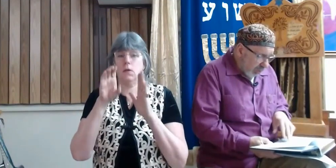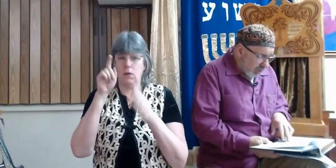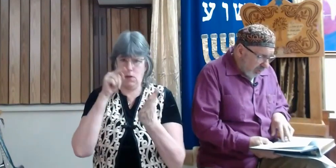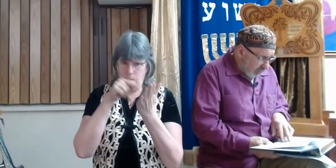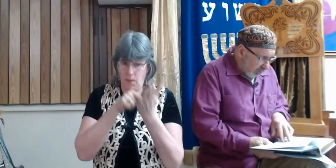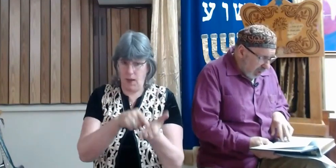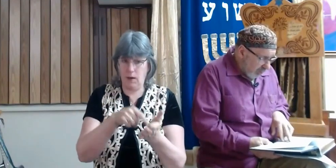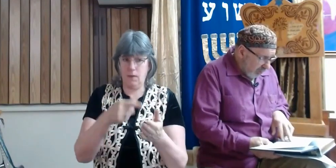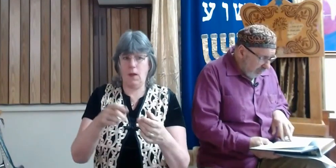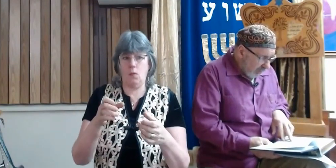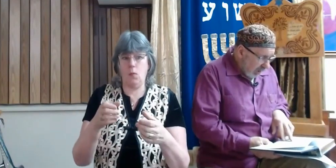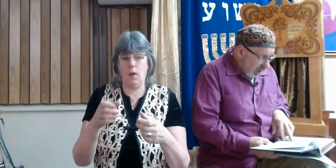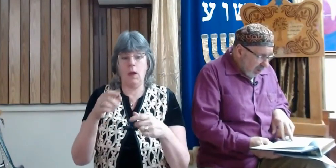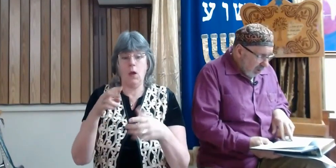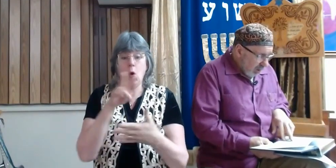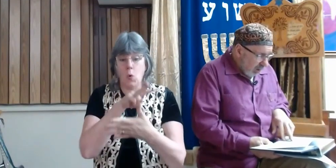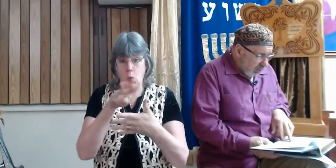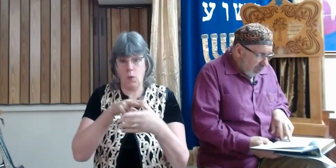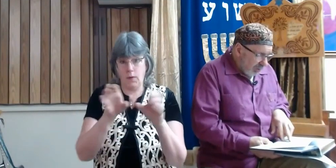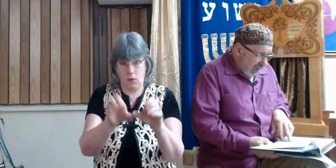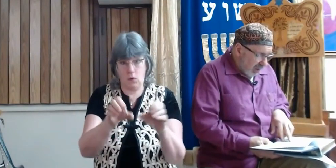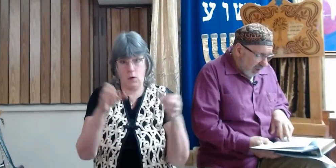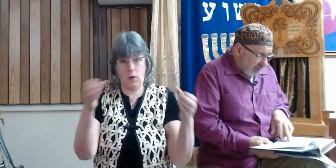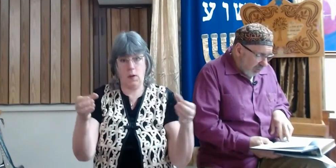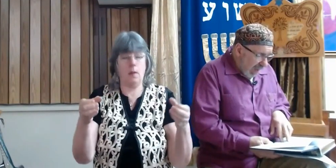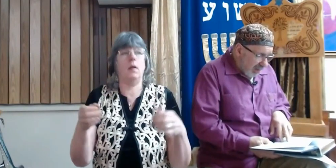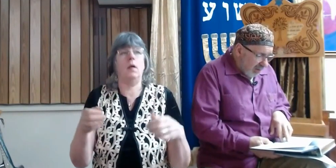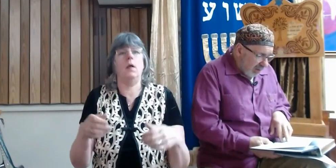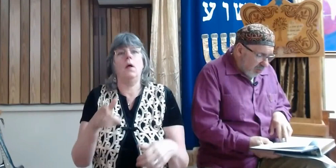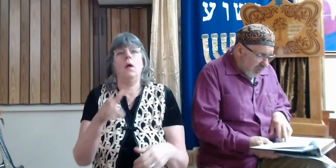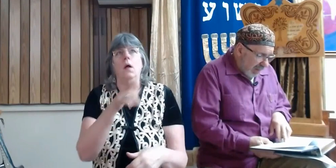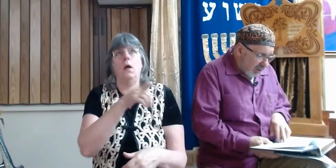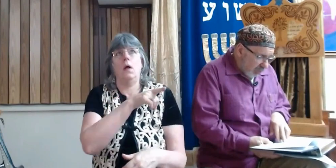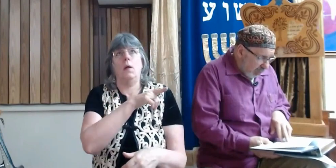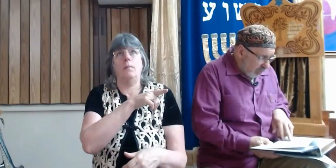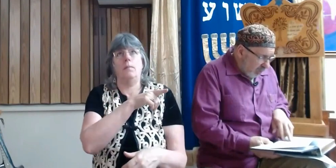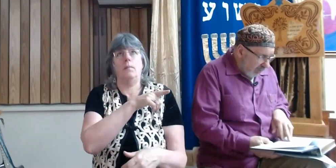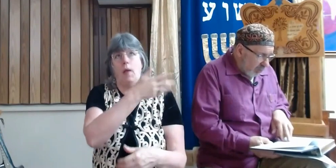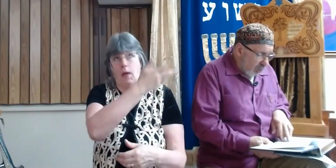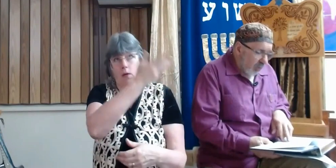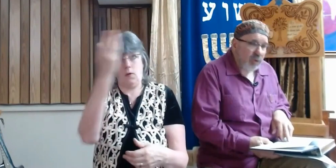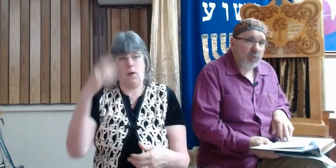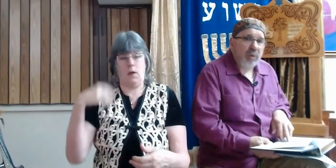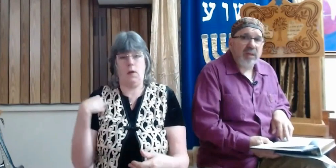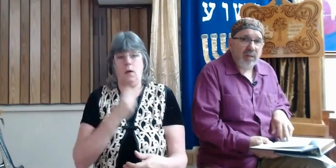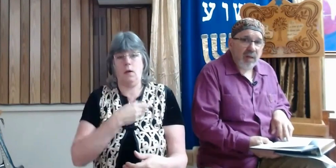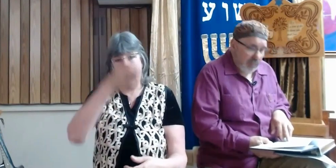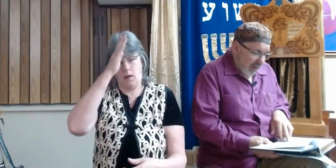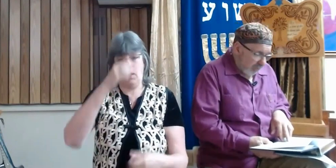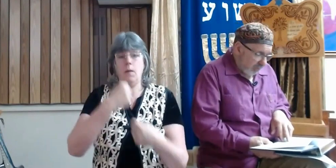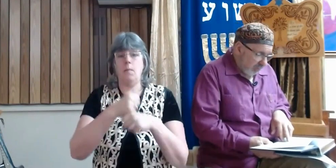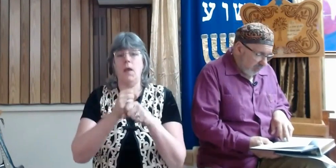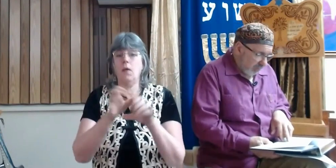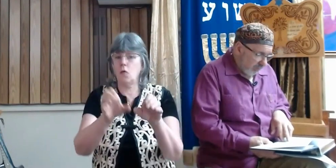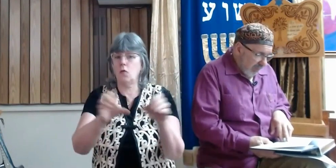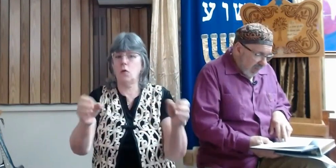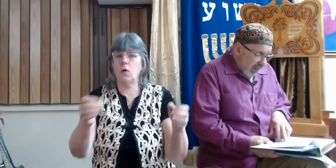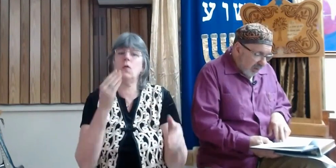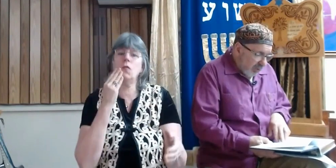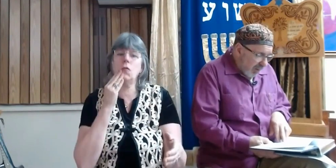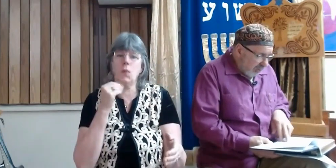with the words of Torah. O Lord our God, we ask that make the words of your Torah sweet in our mouth,